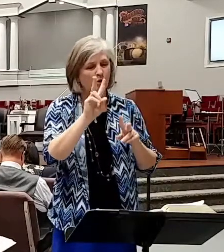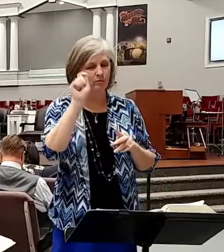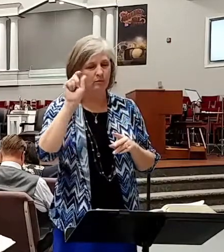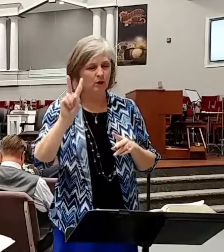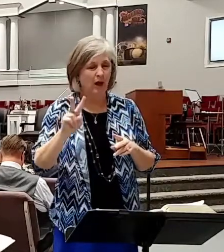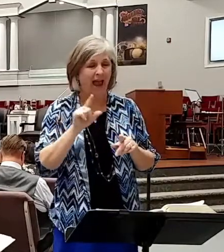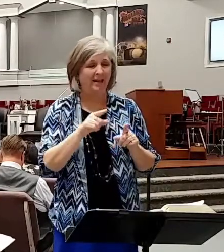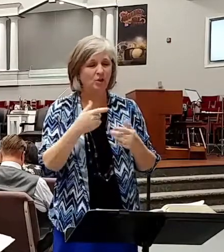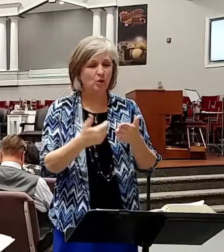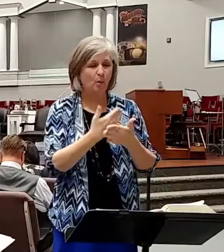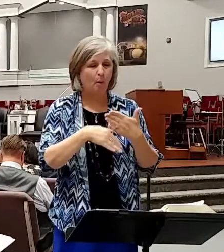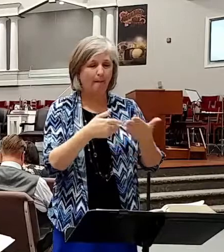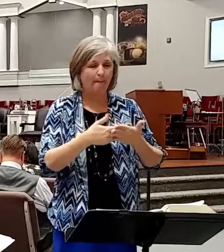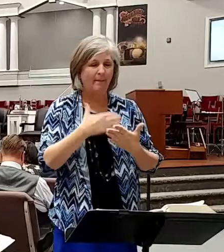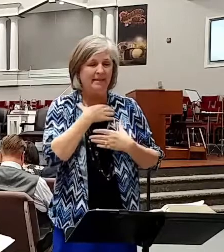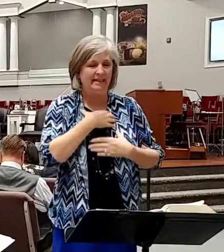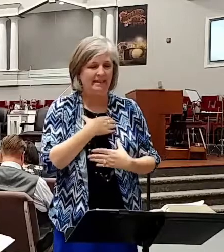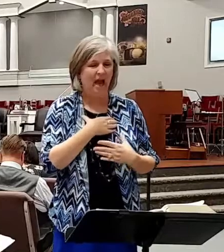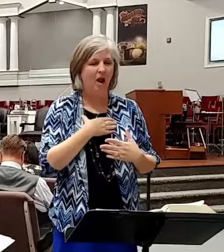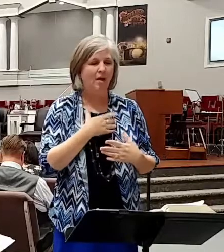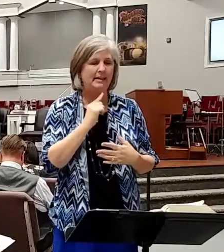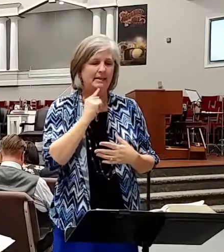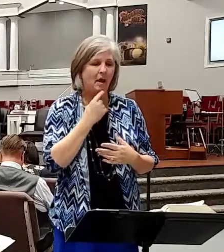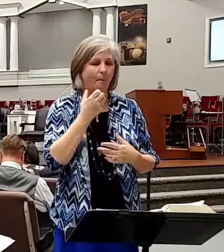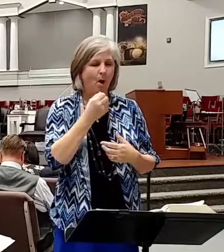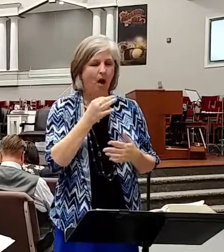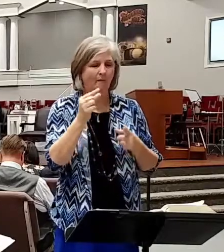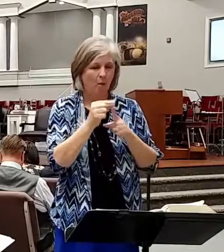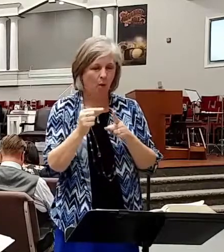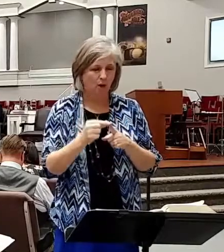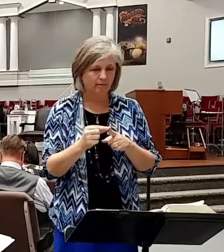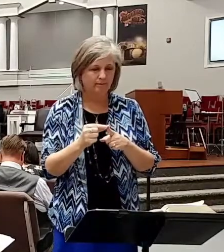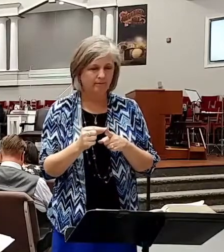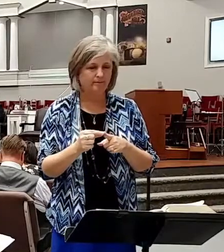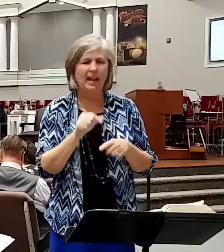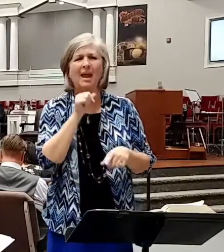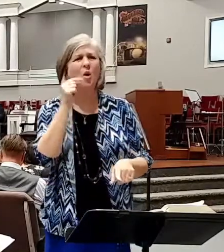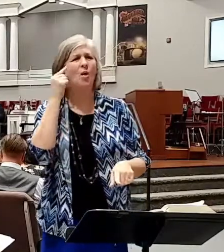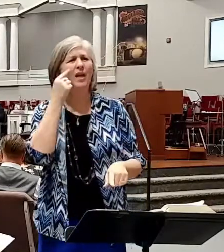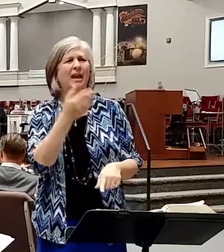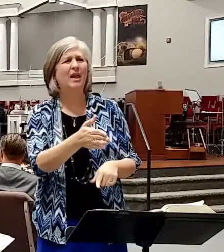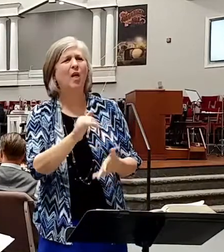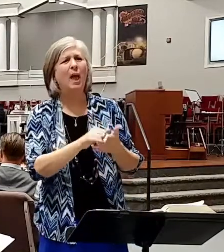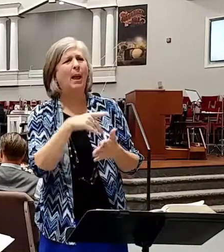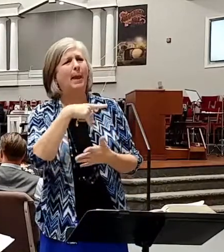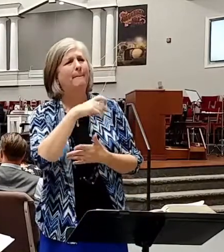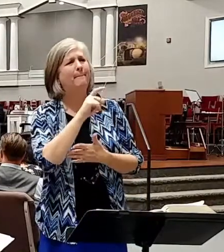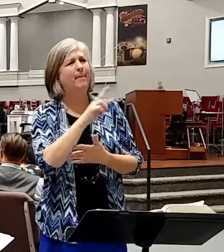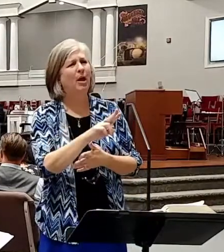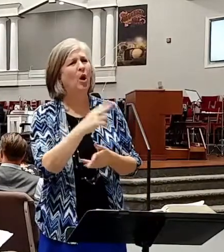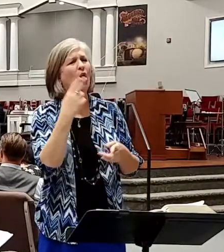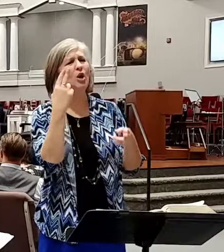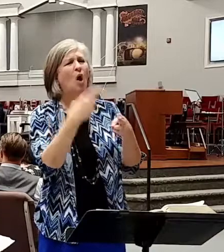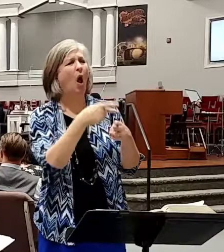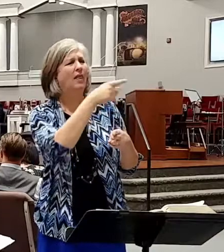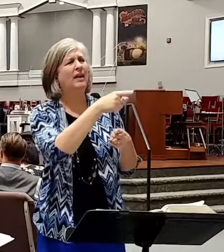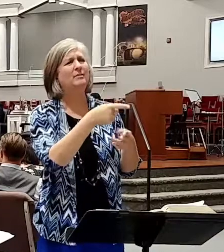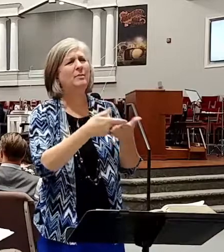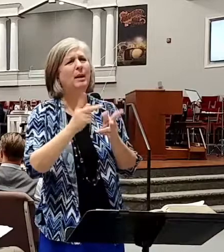milk of the Word. I don't think there that Peter was saying that these people were just newborn babes. Some of them